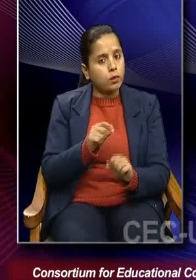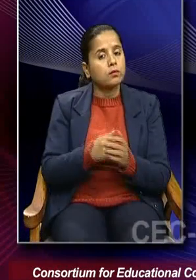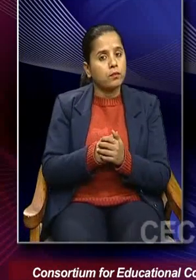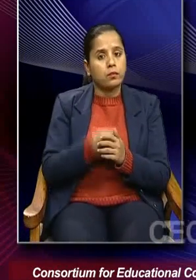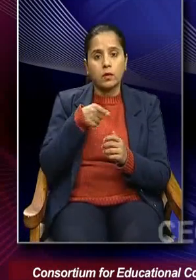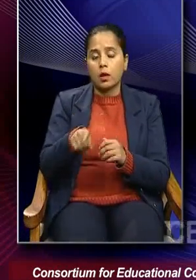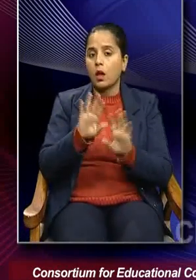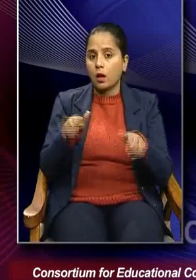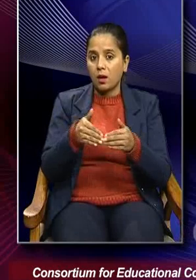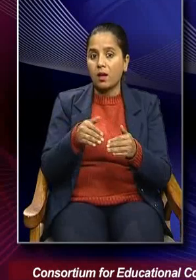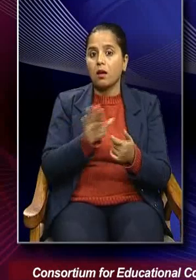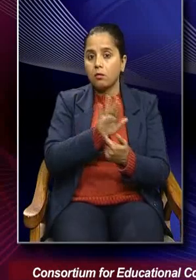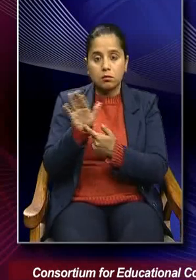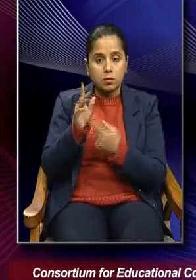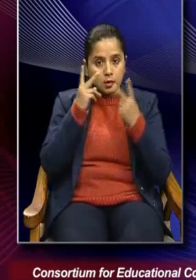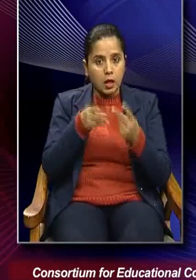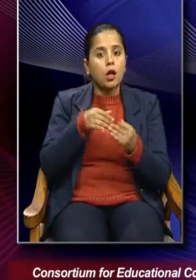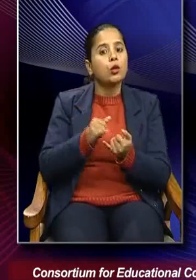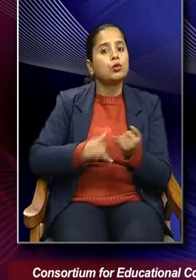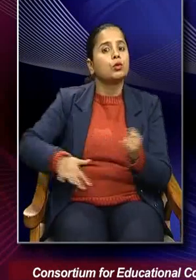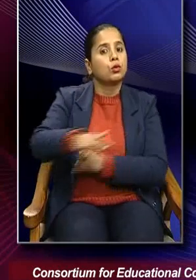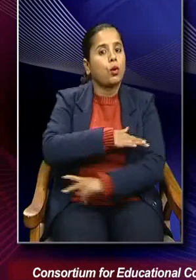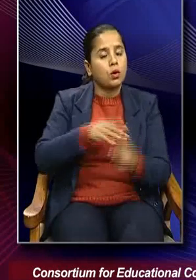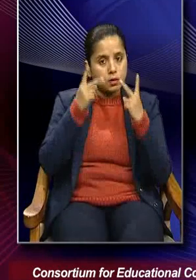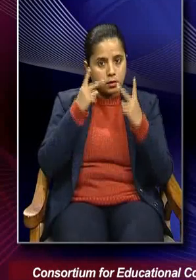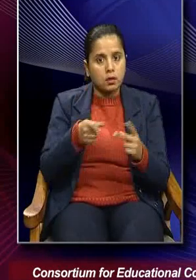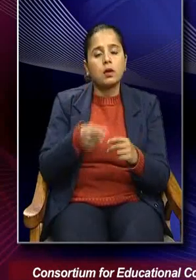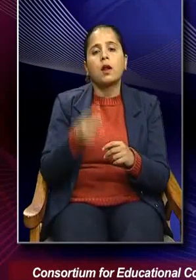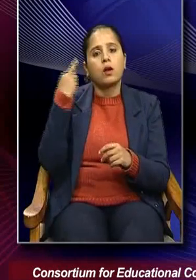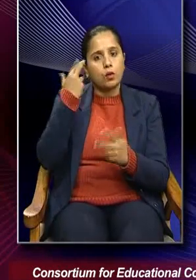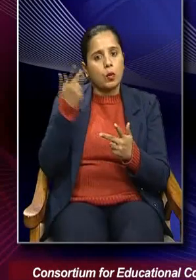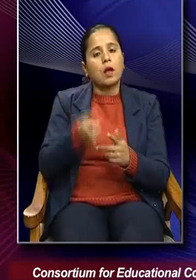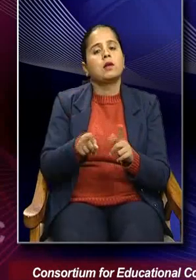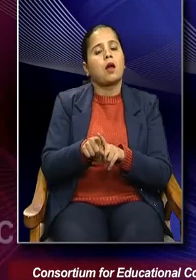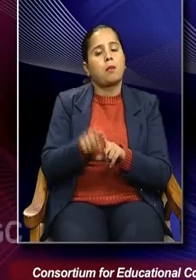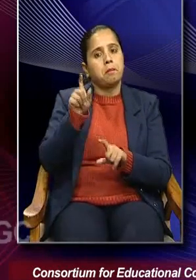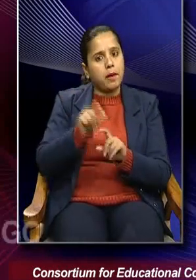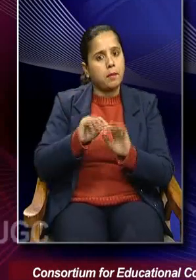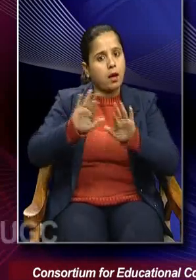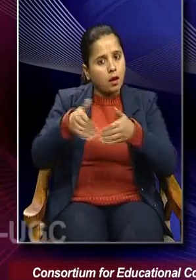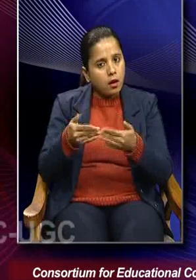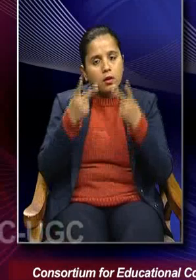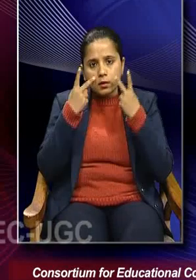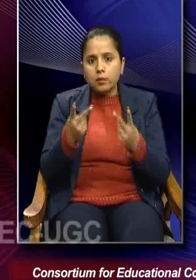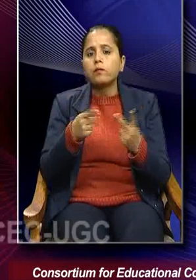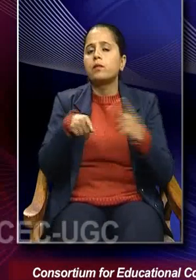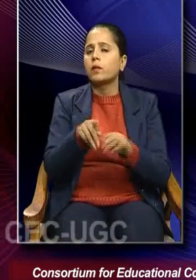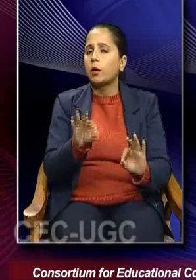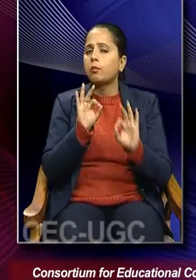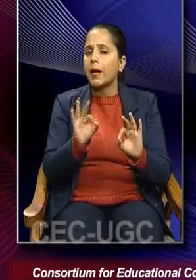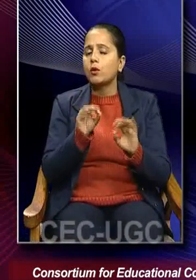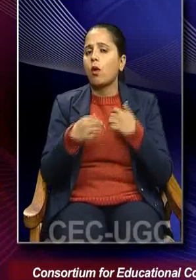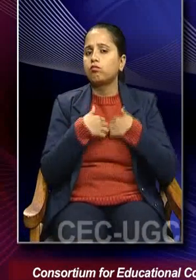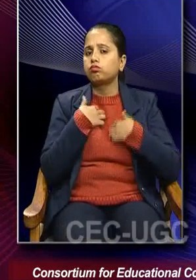introduction to sociology is therefore an invitation to a very special kind of